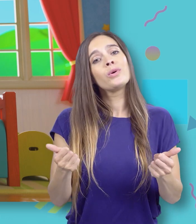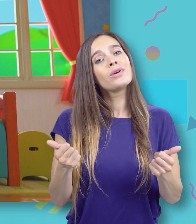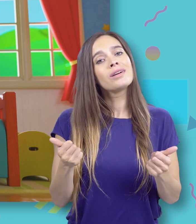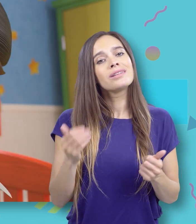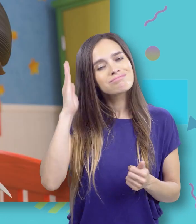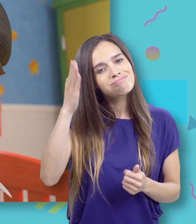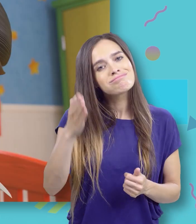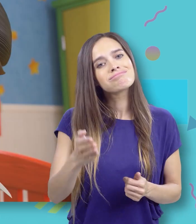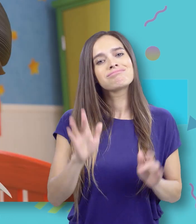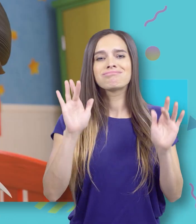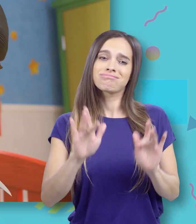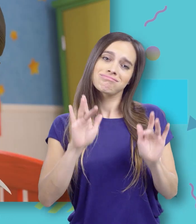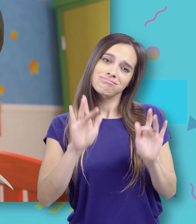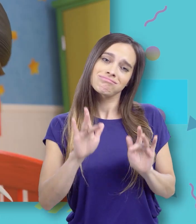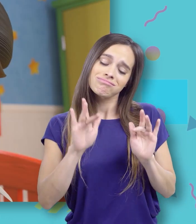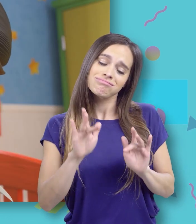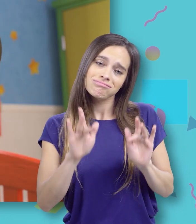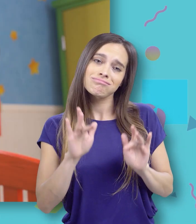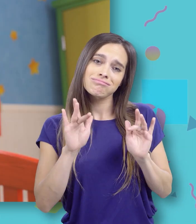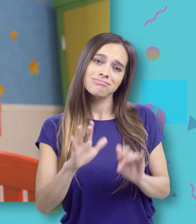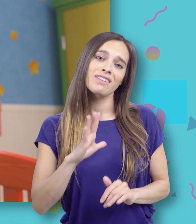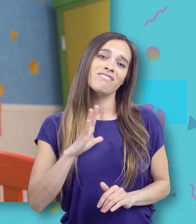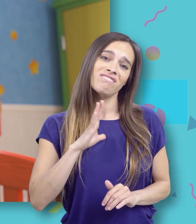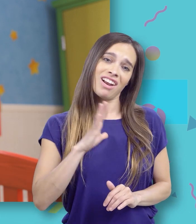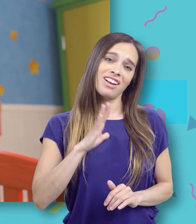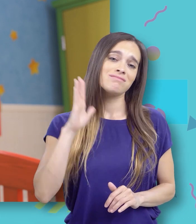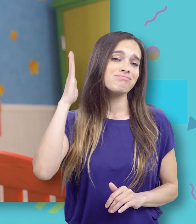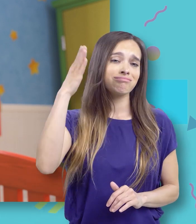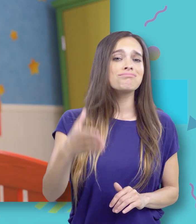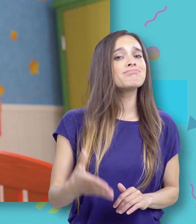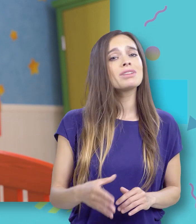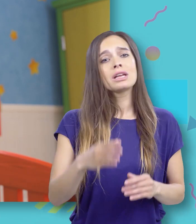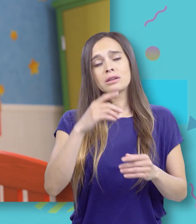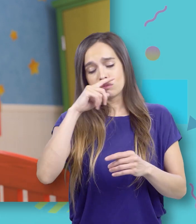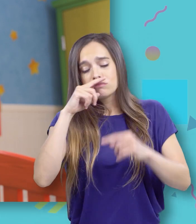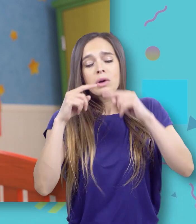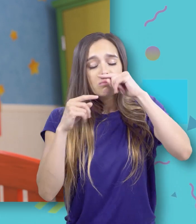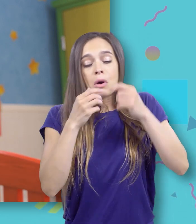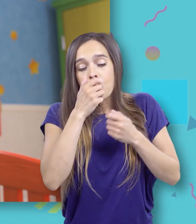There, little one, you'll be okay Your sneezes will go away